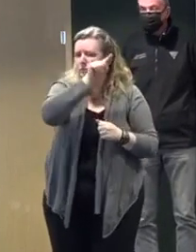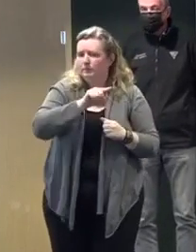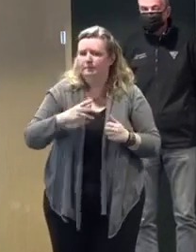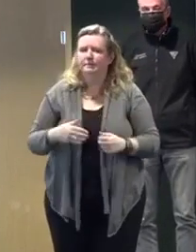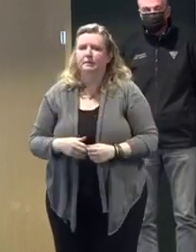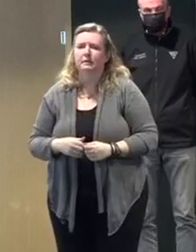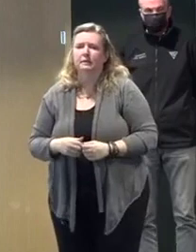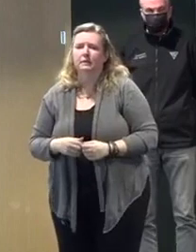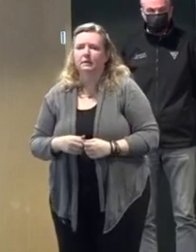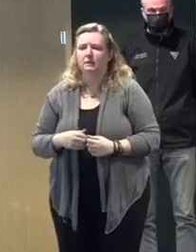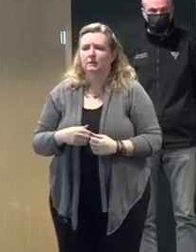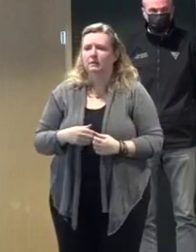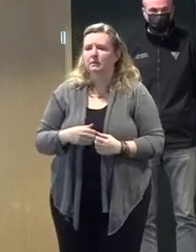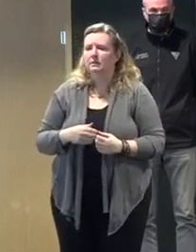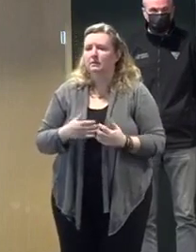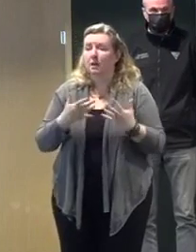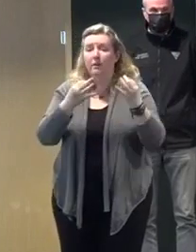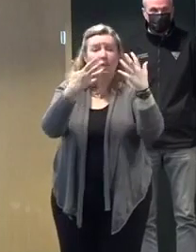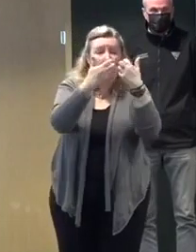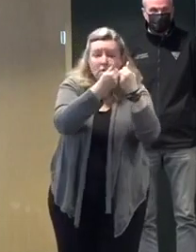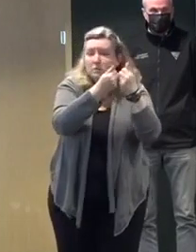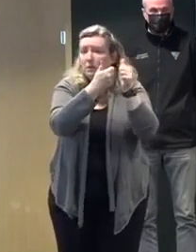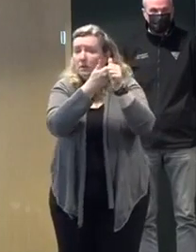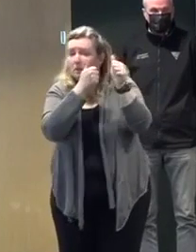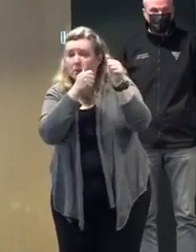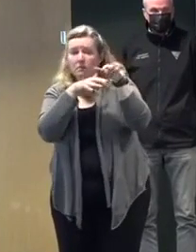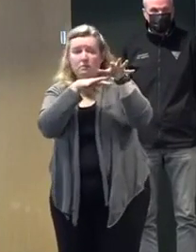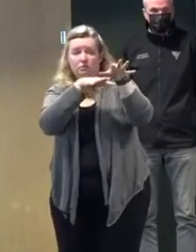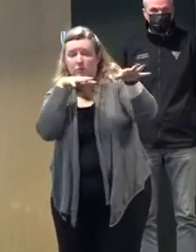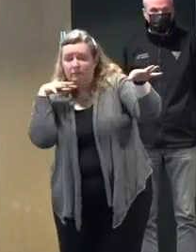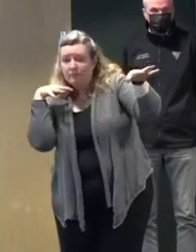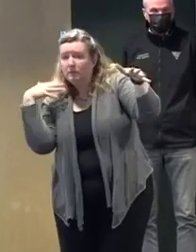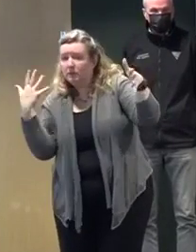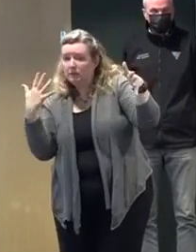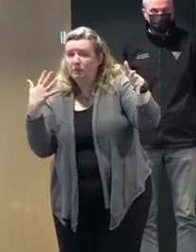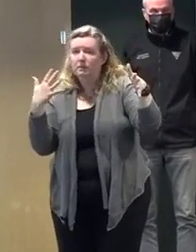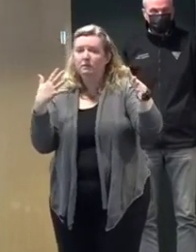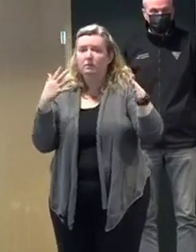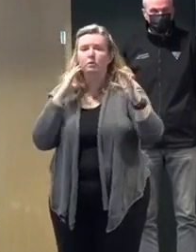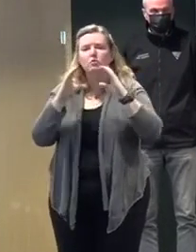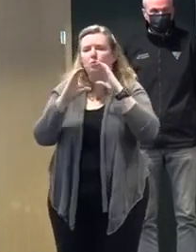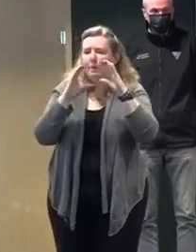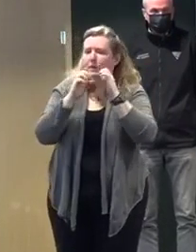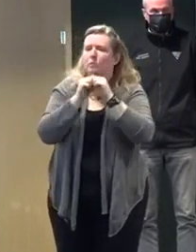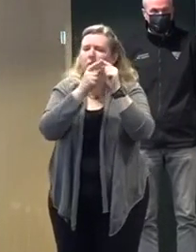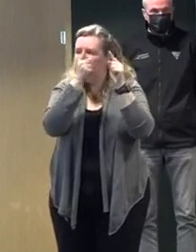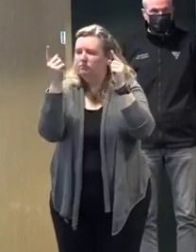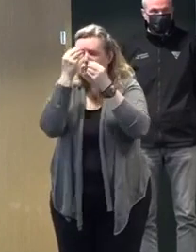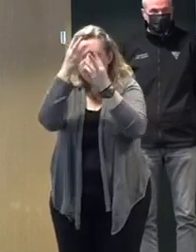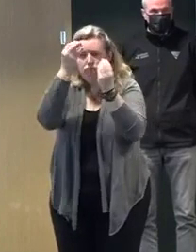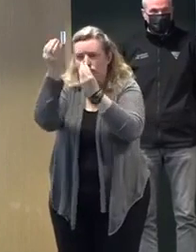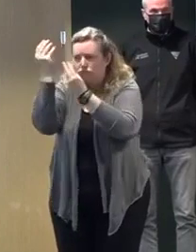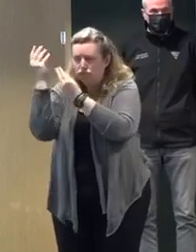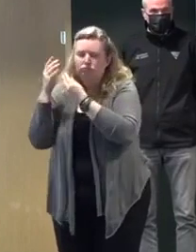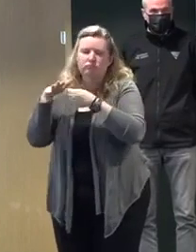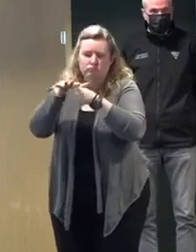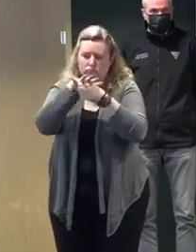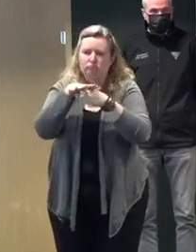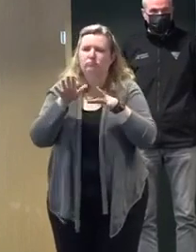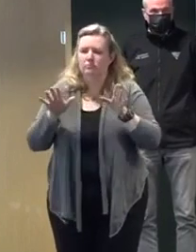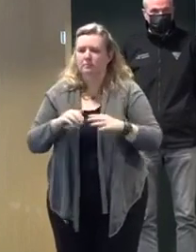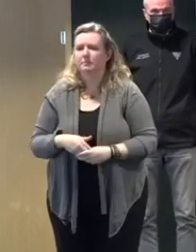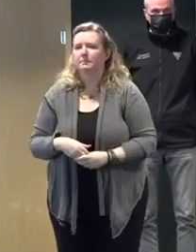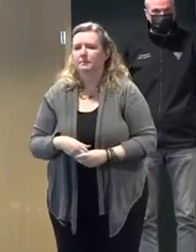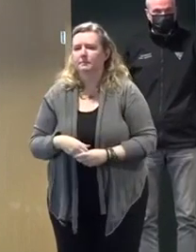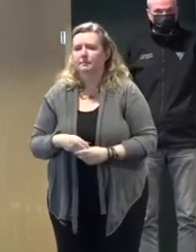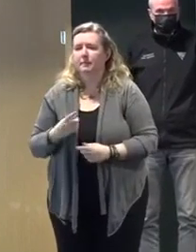backup and communicate with the drivers via their cell phones. That will be available. That We used it last week when we had the